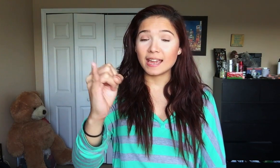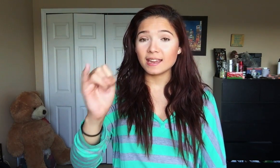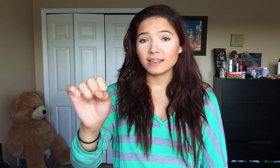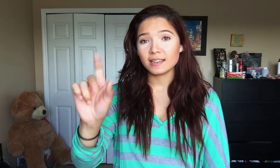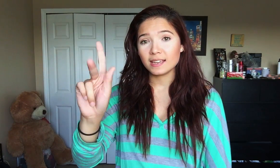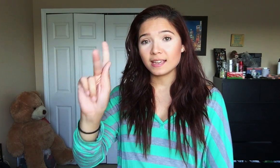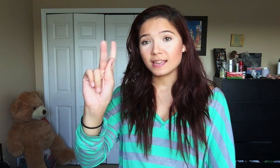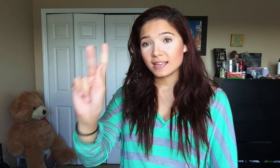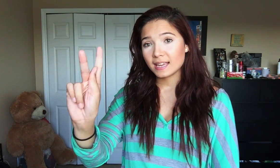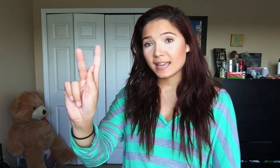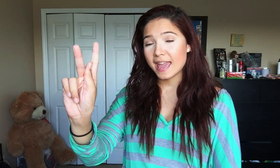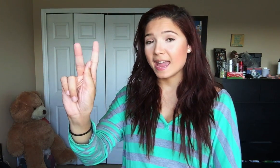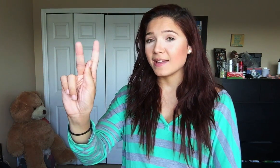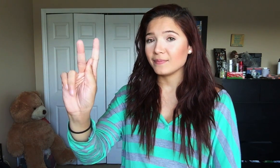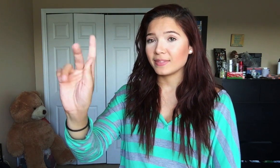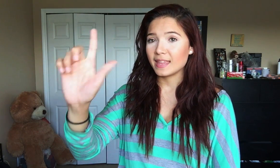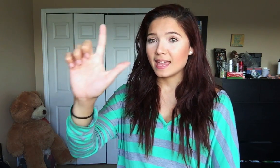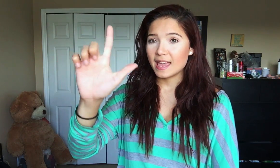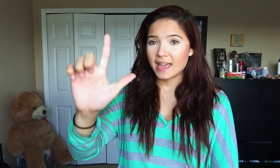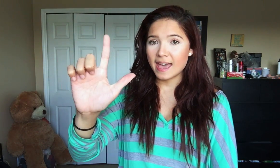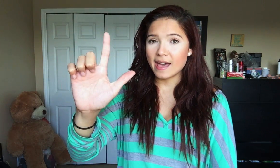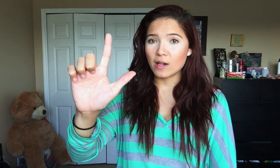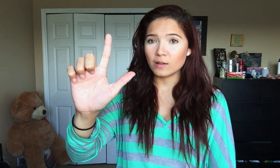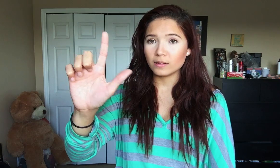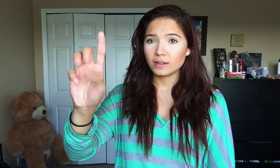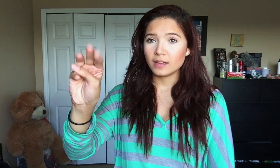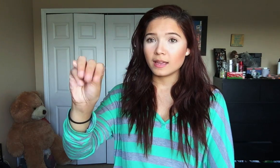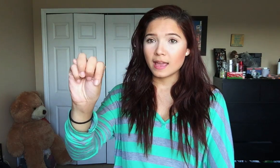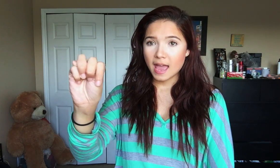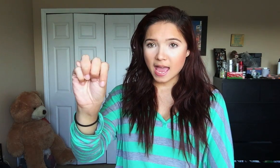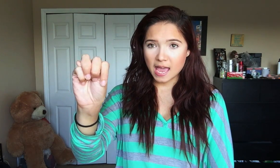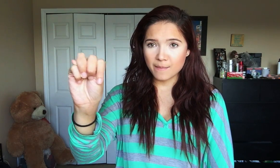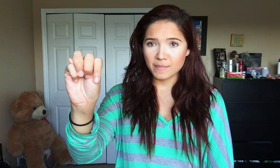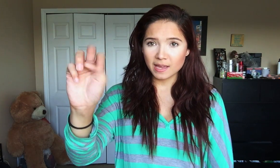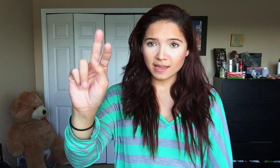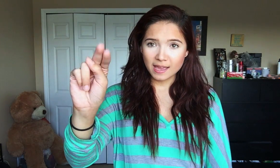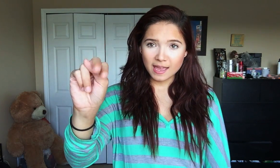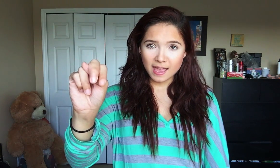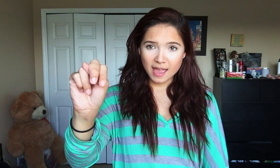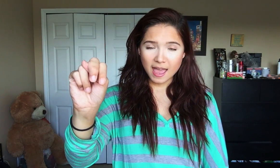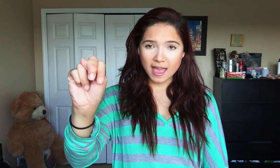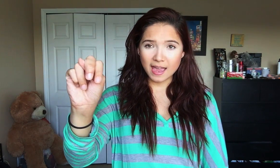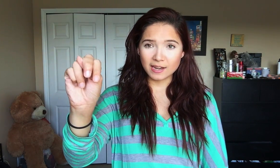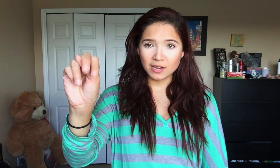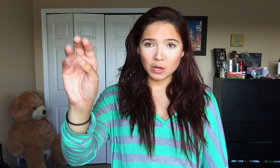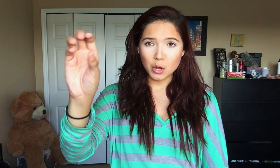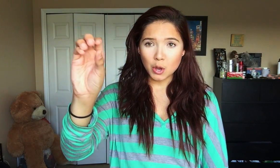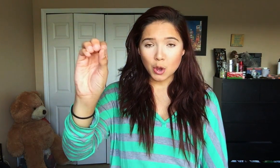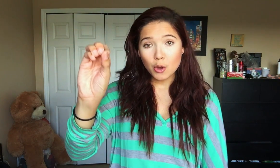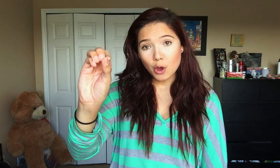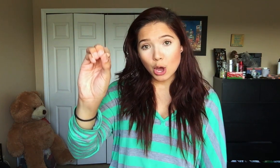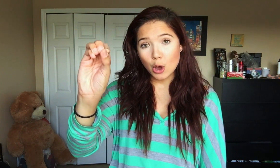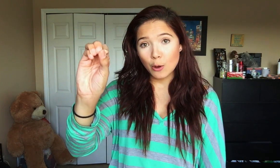K L M N O